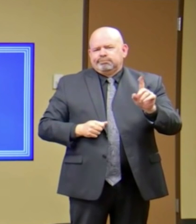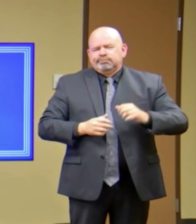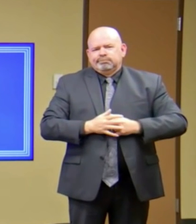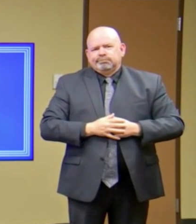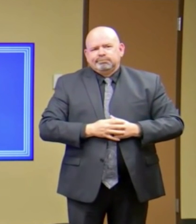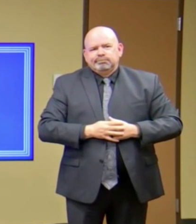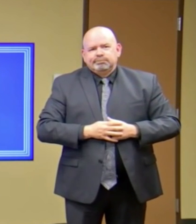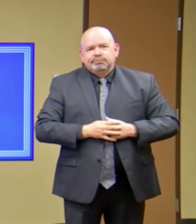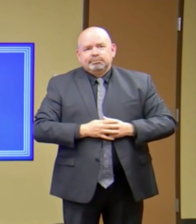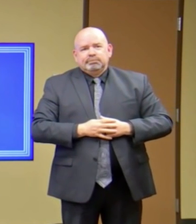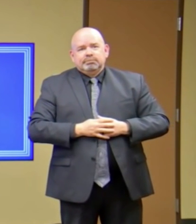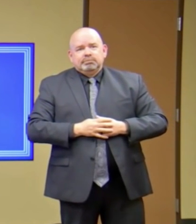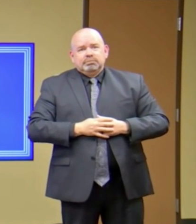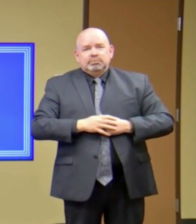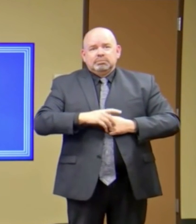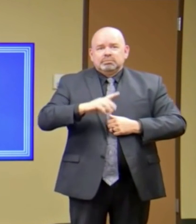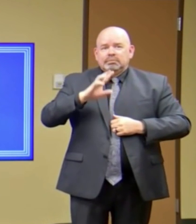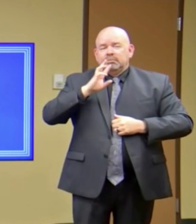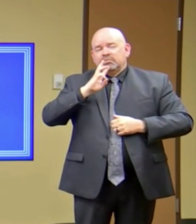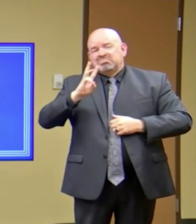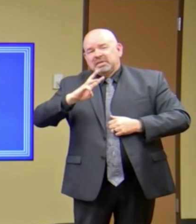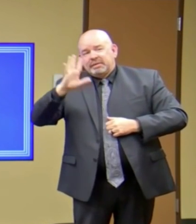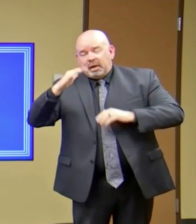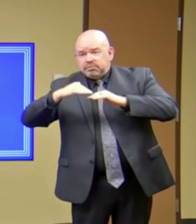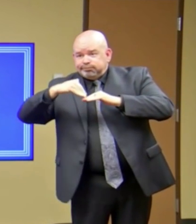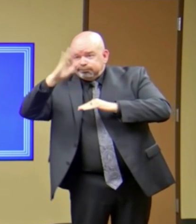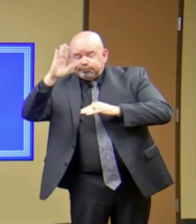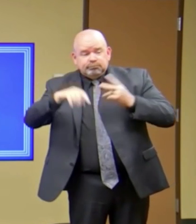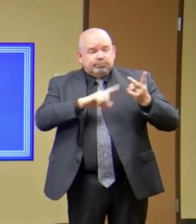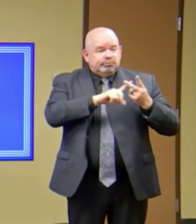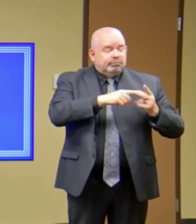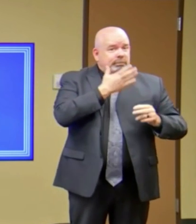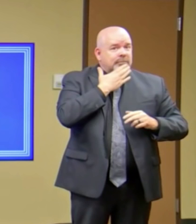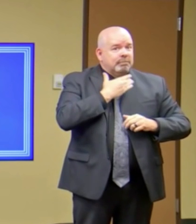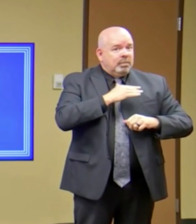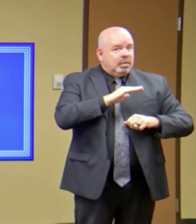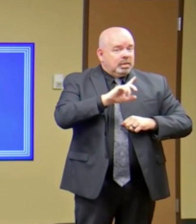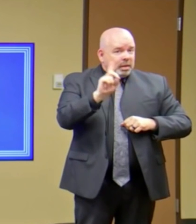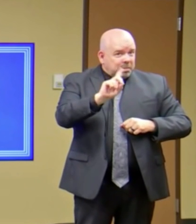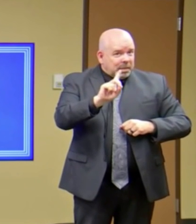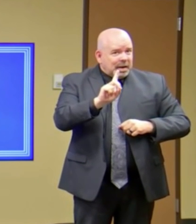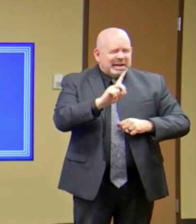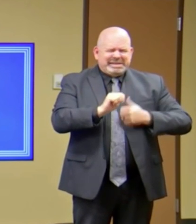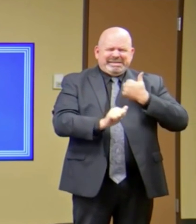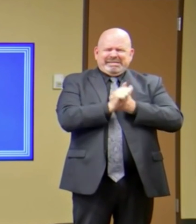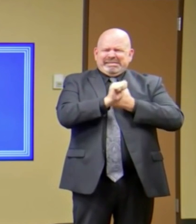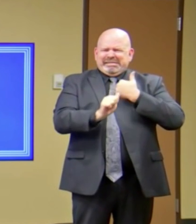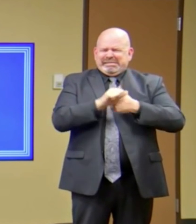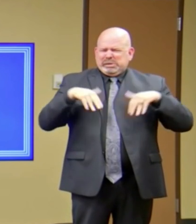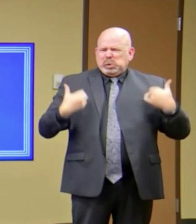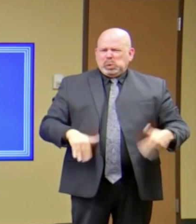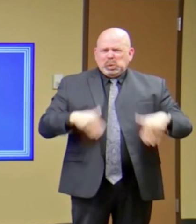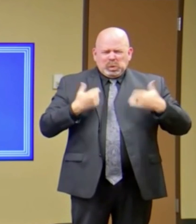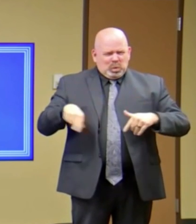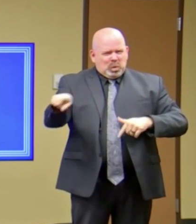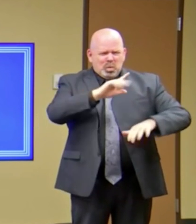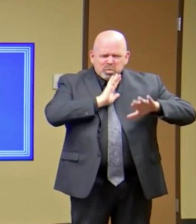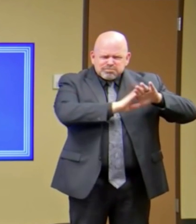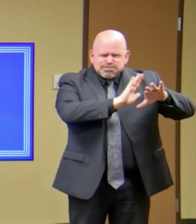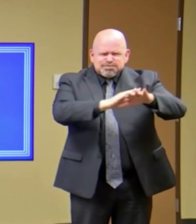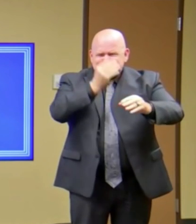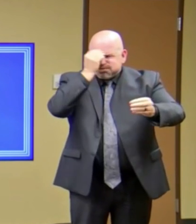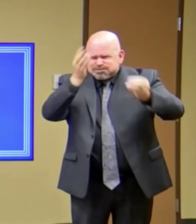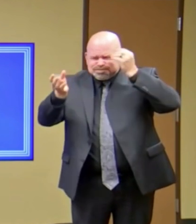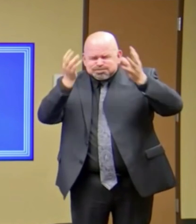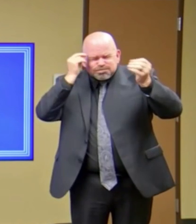65 or if you have that condition, you know, you're much higher risk of being hospitalized with this. Of the 94